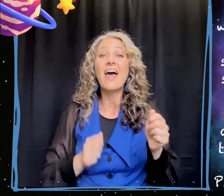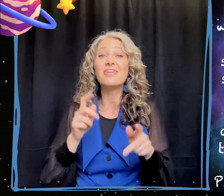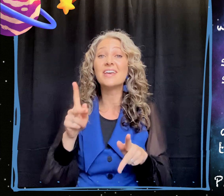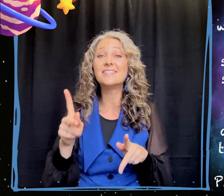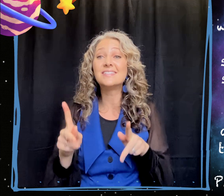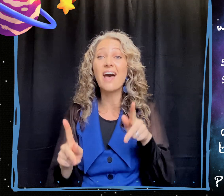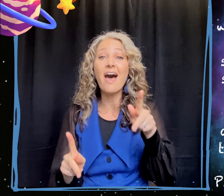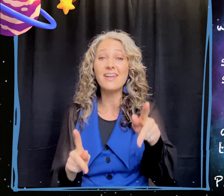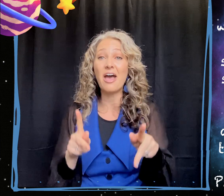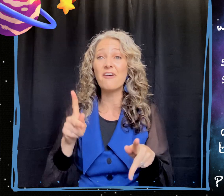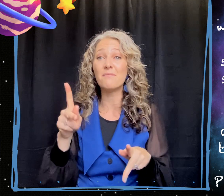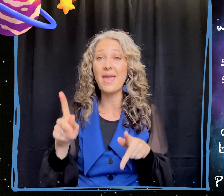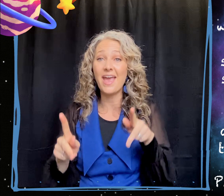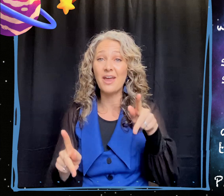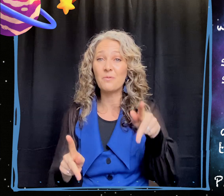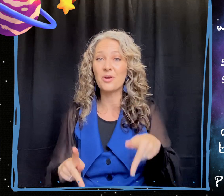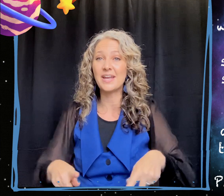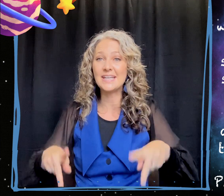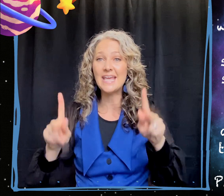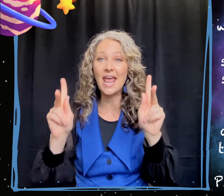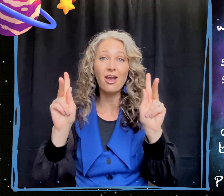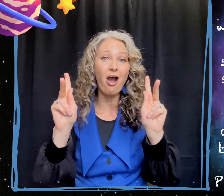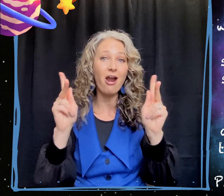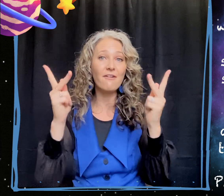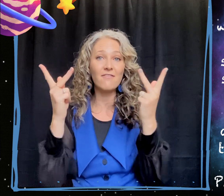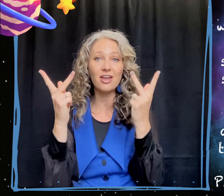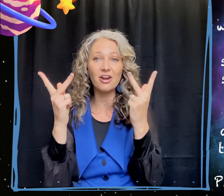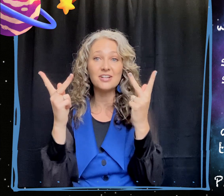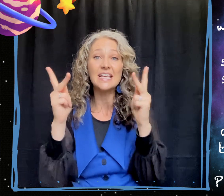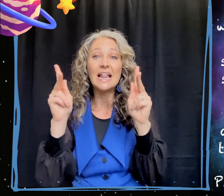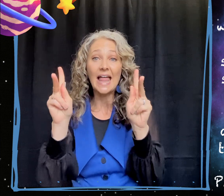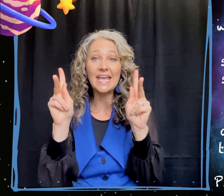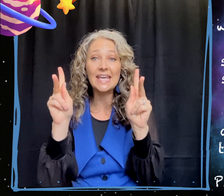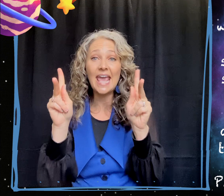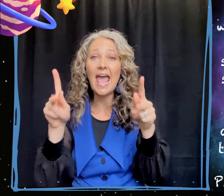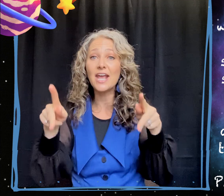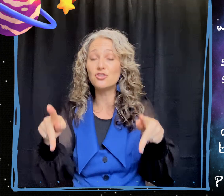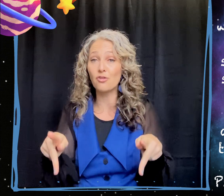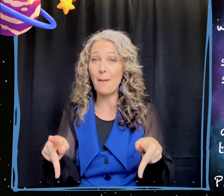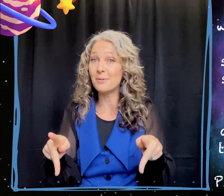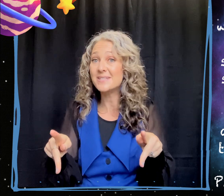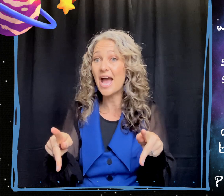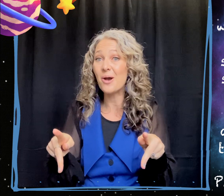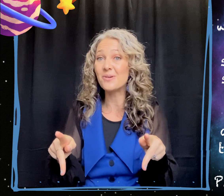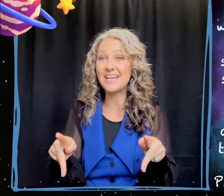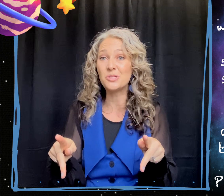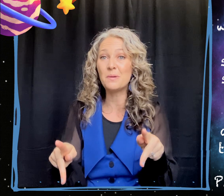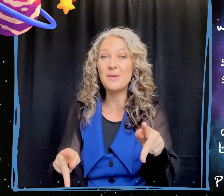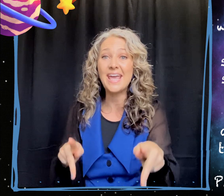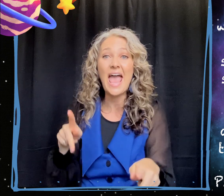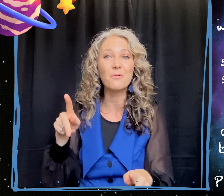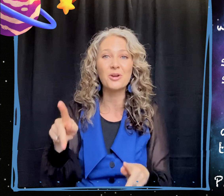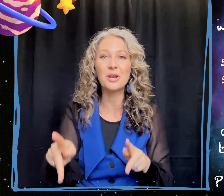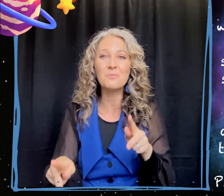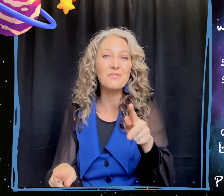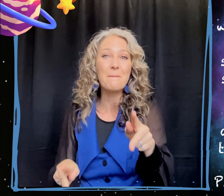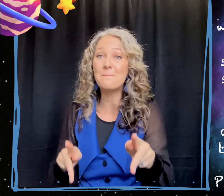the son of man. We're going to take our fingers like a K, drop them down into a P and we're going to move them